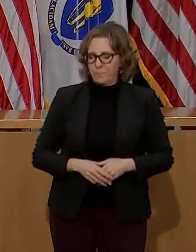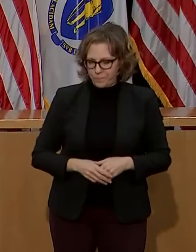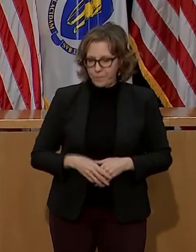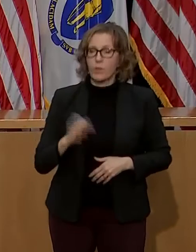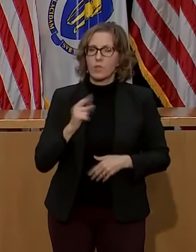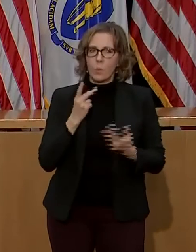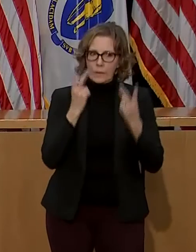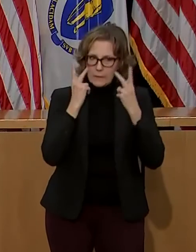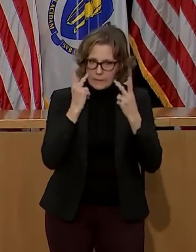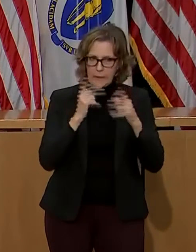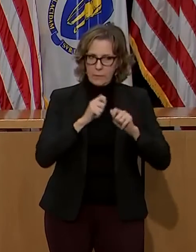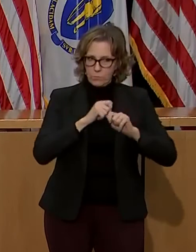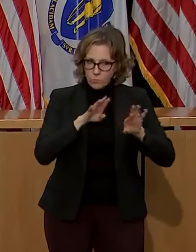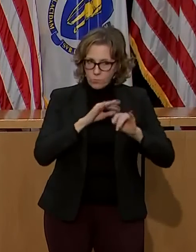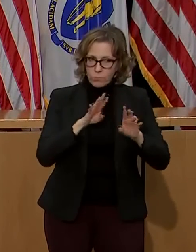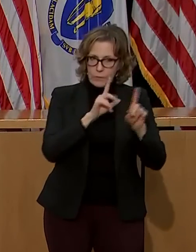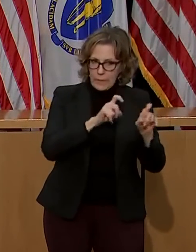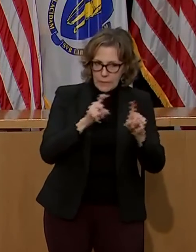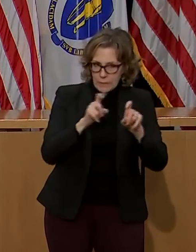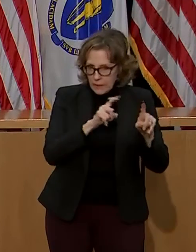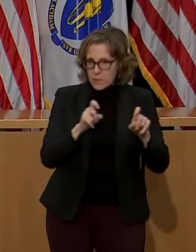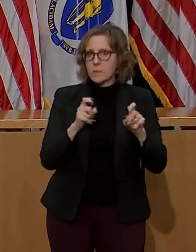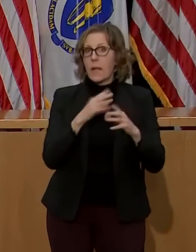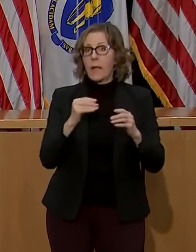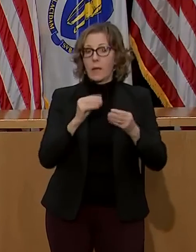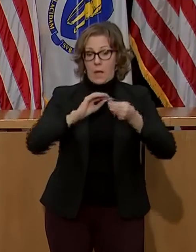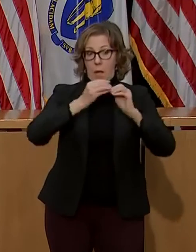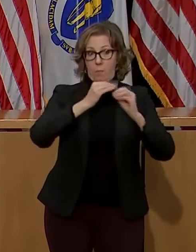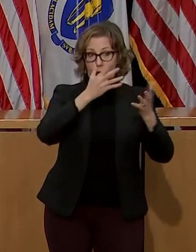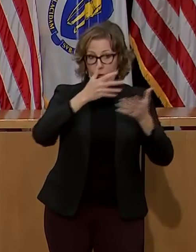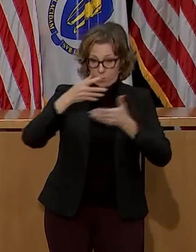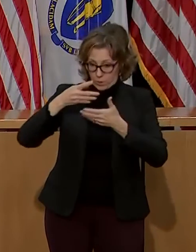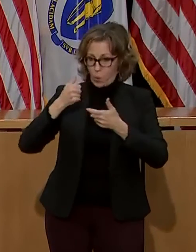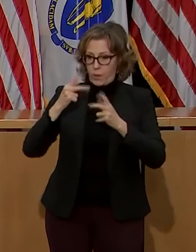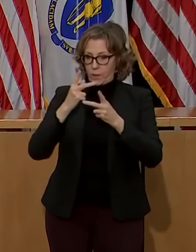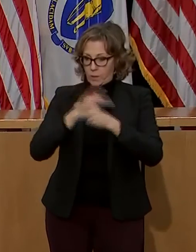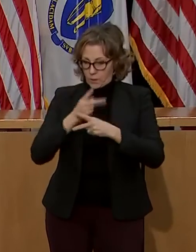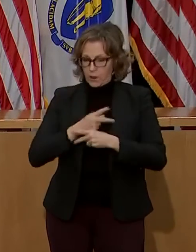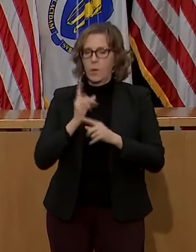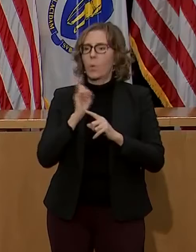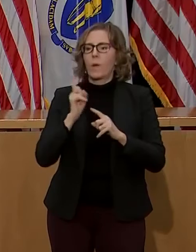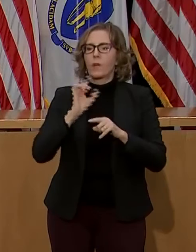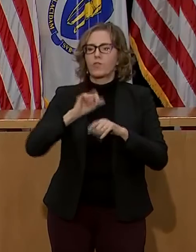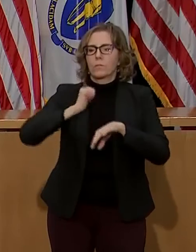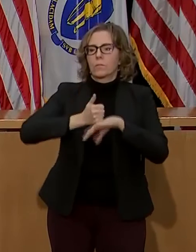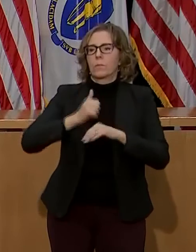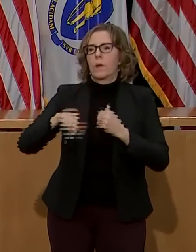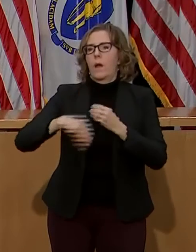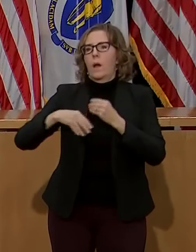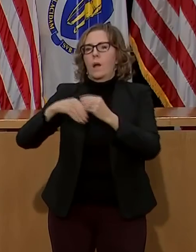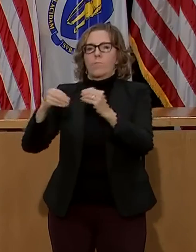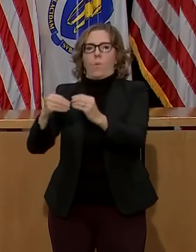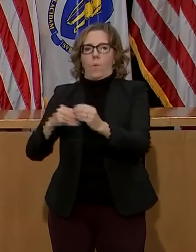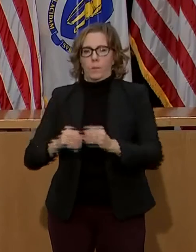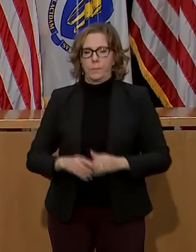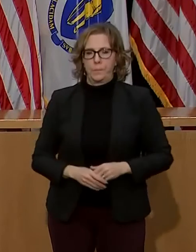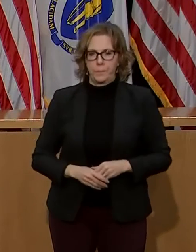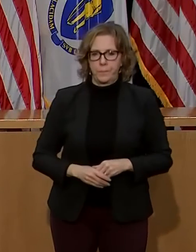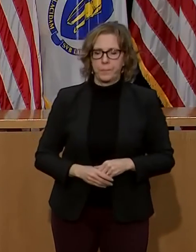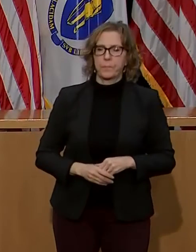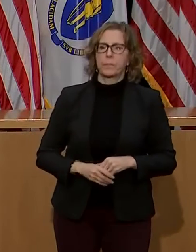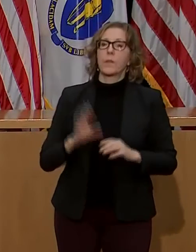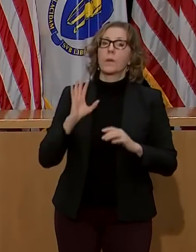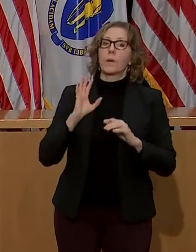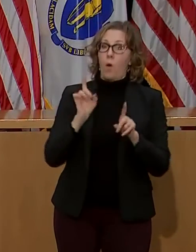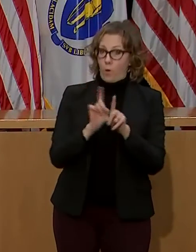and will analyze data from the program to identify other possible locations and determine next steps. To provide further support for child